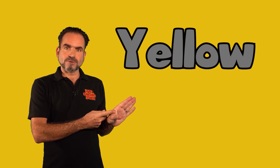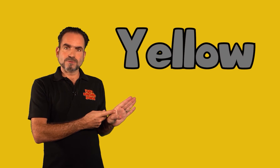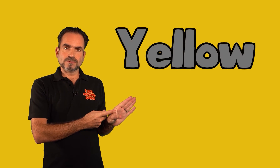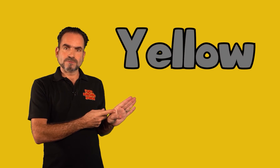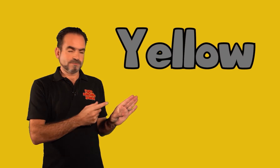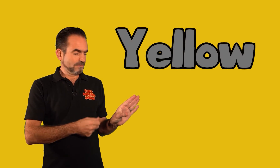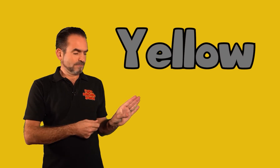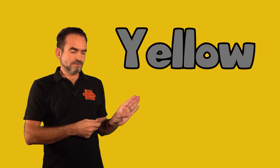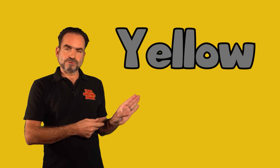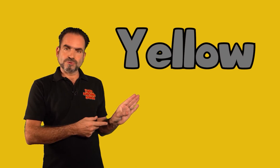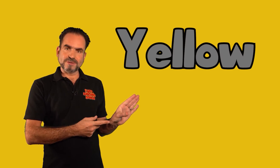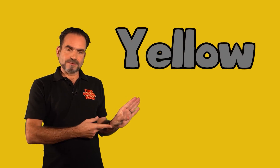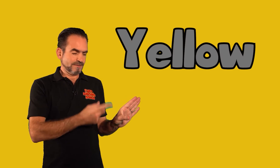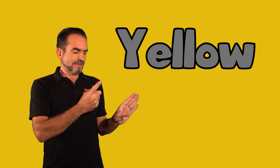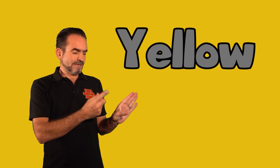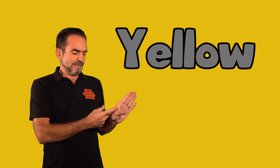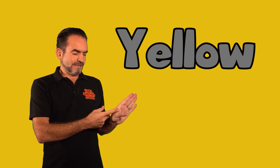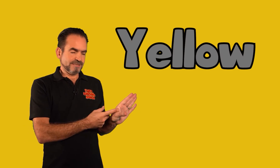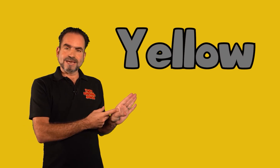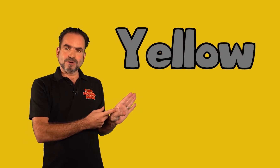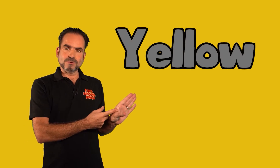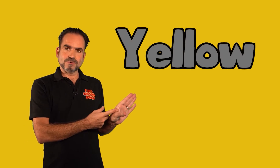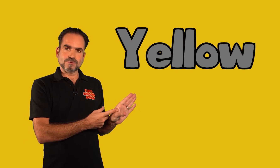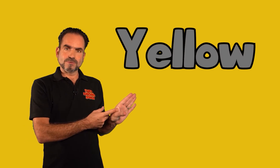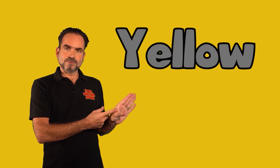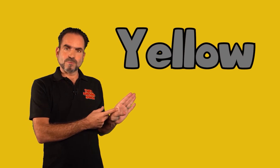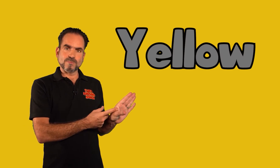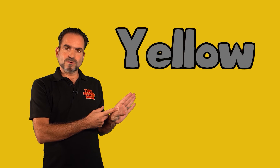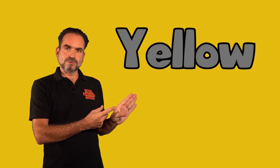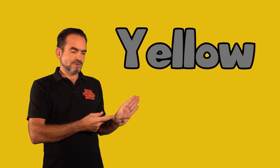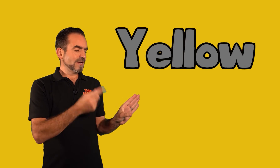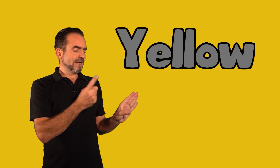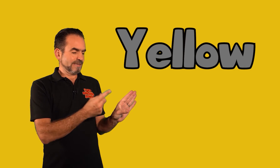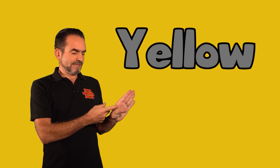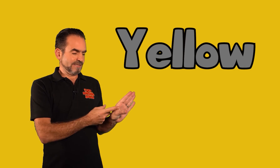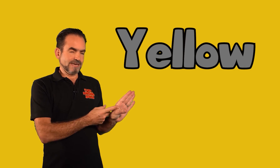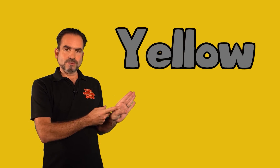you do it yellow one more yellow